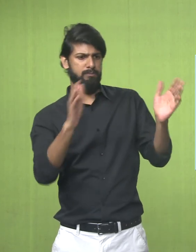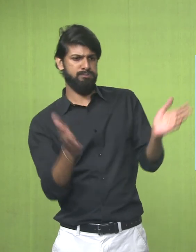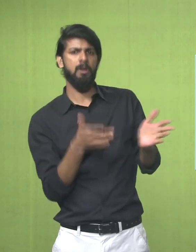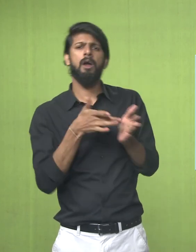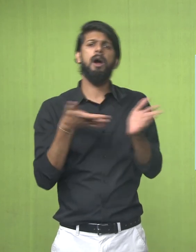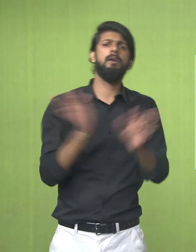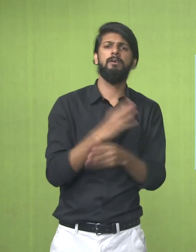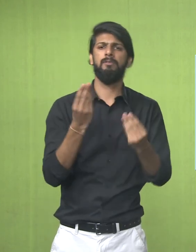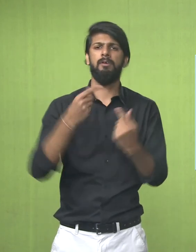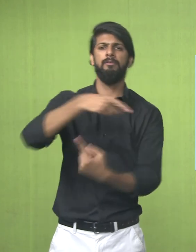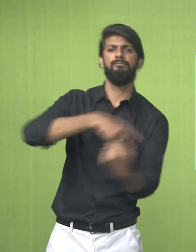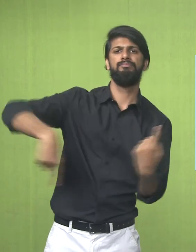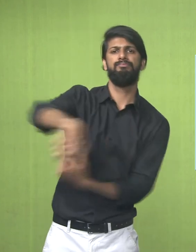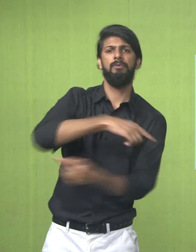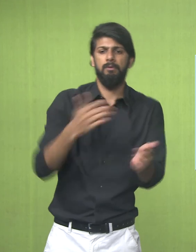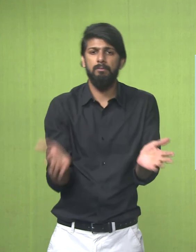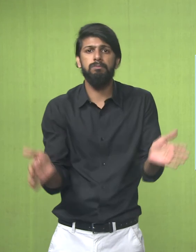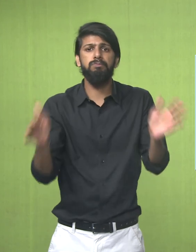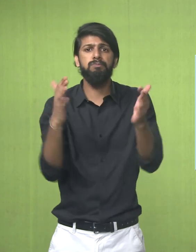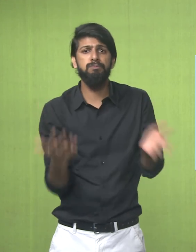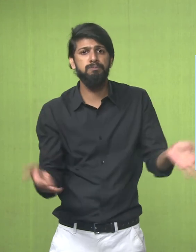And This Was Made Using A Potter's Wheel